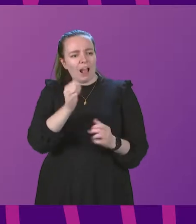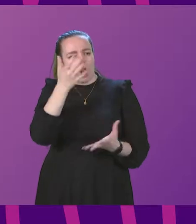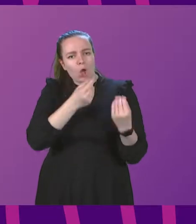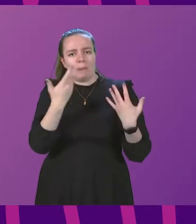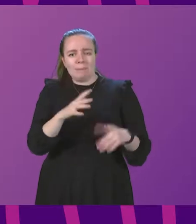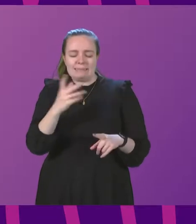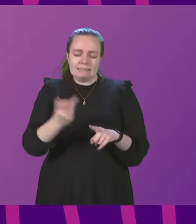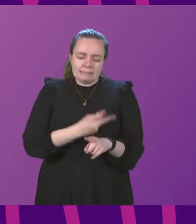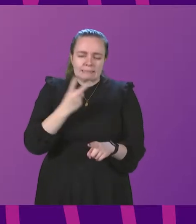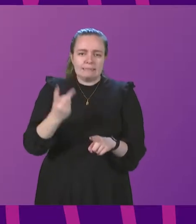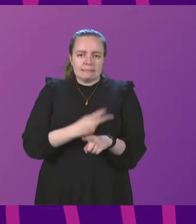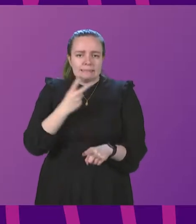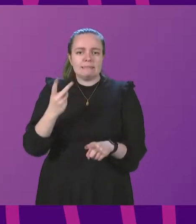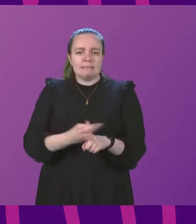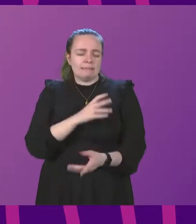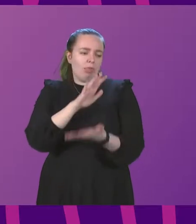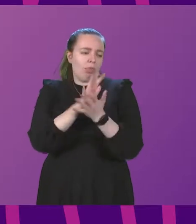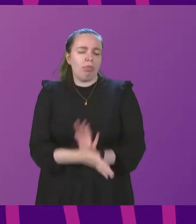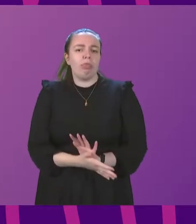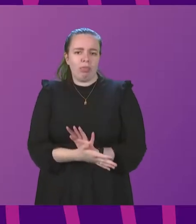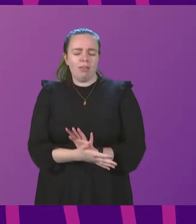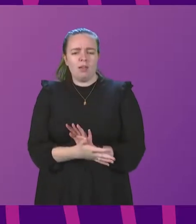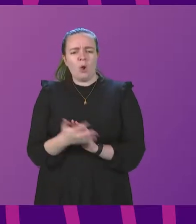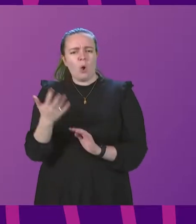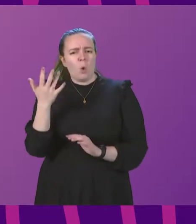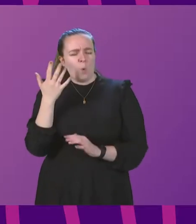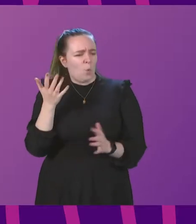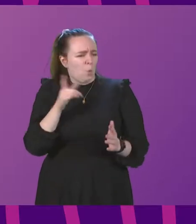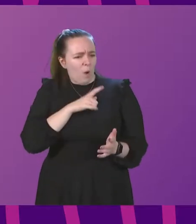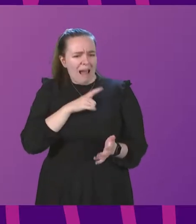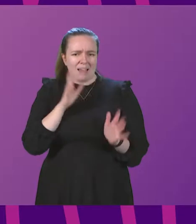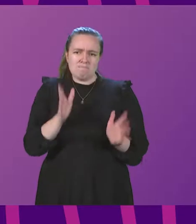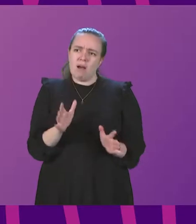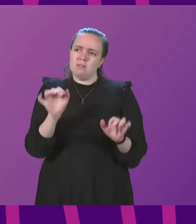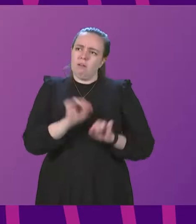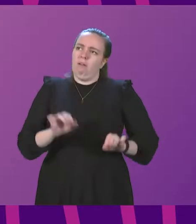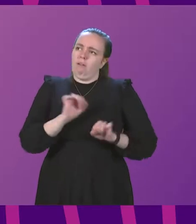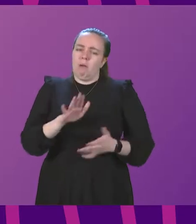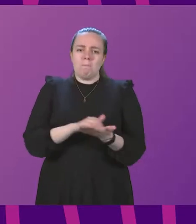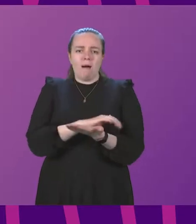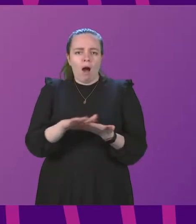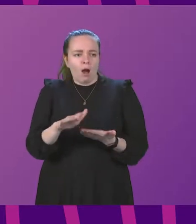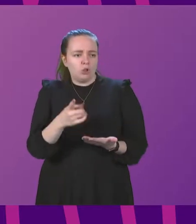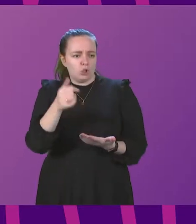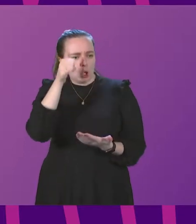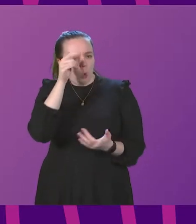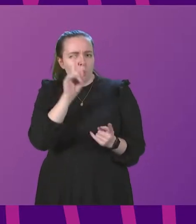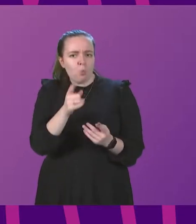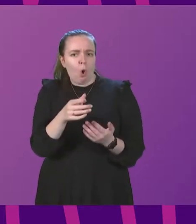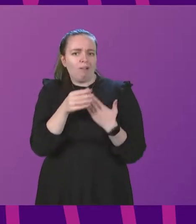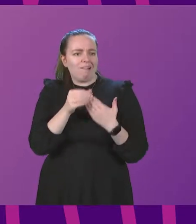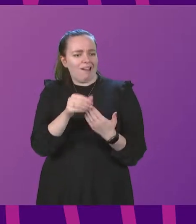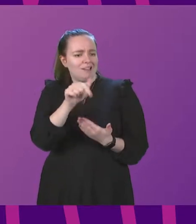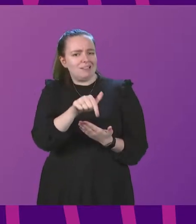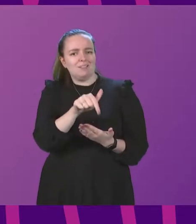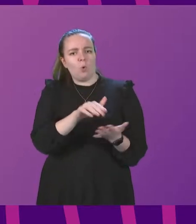and excessively disrupted. Why on earth do they have to wait until March to find out what the guidance is for the exams? The Cabinet